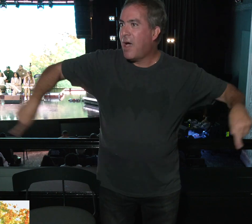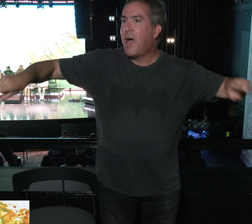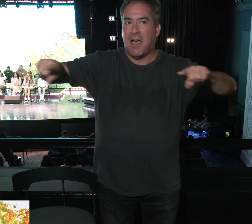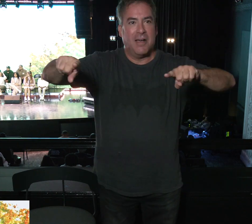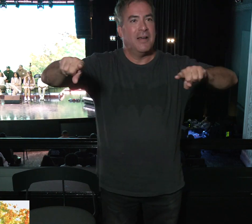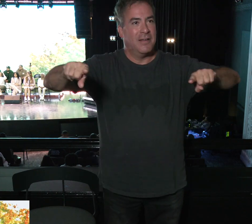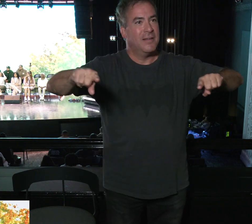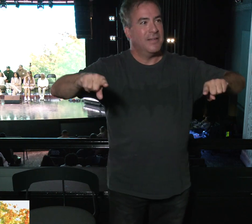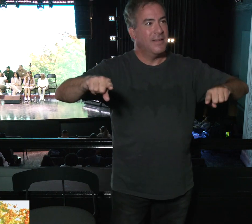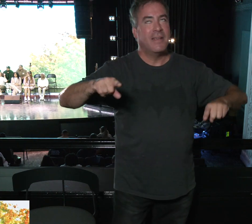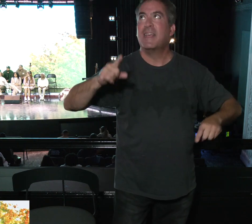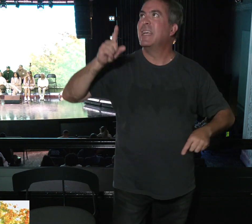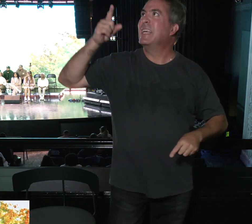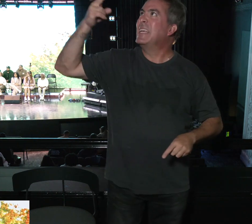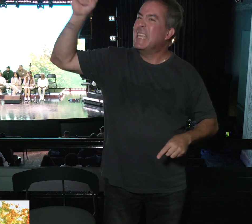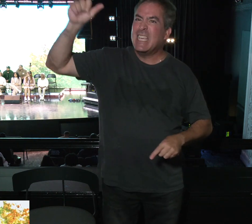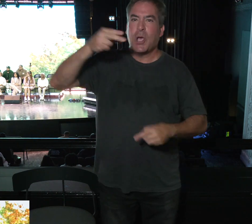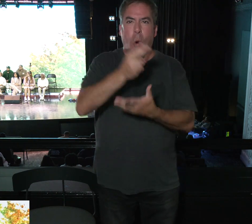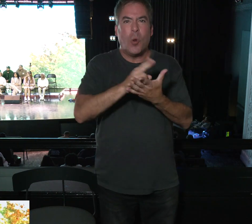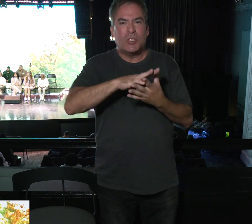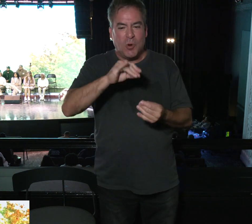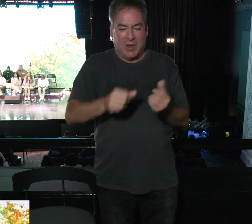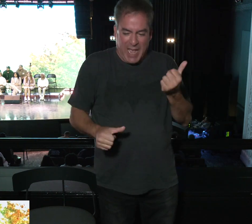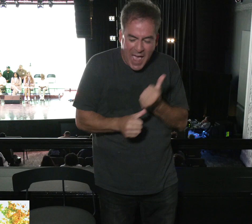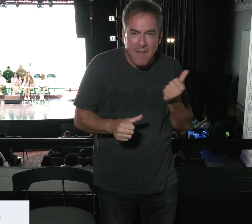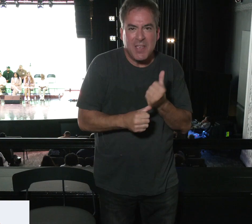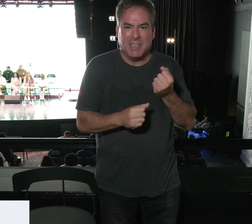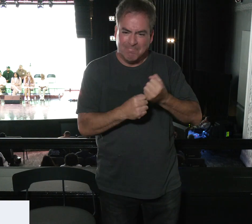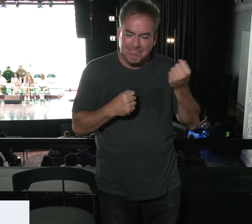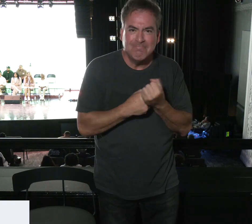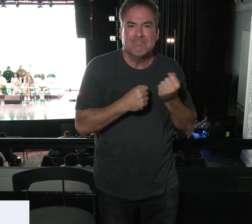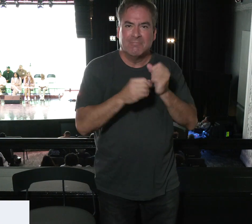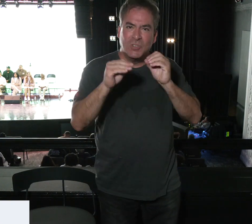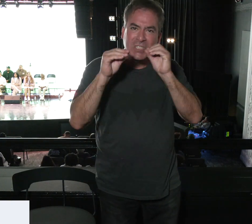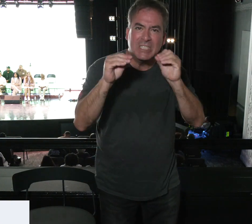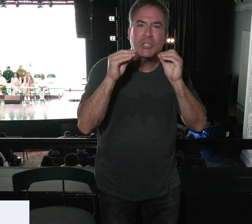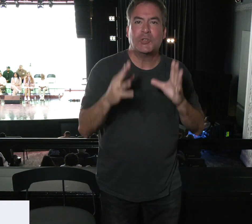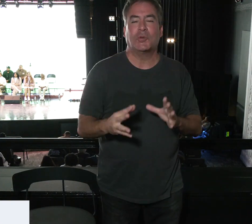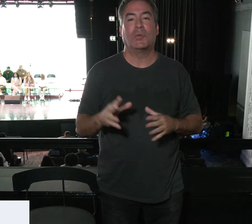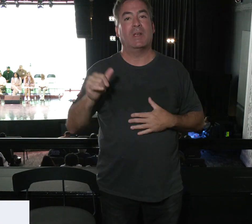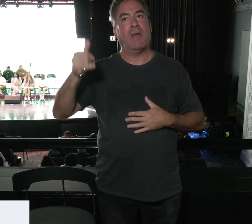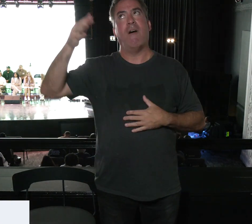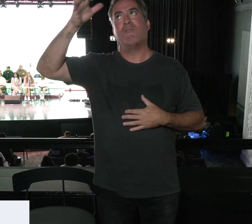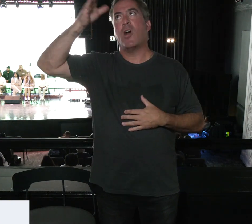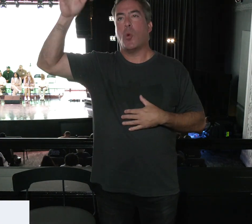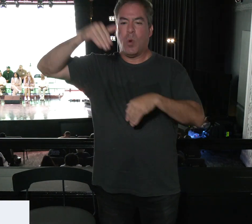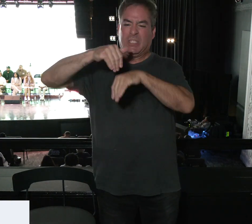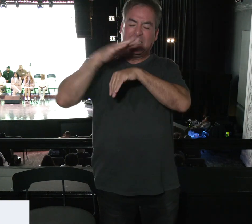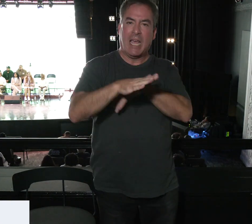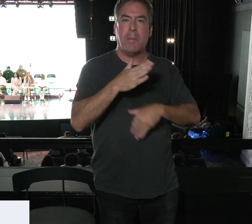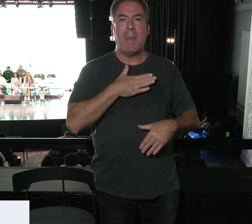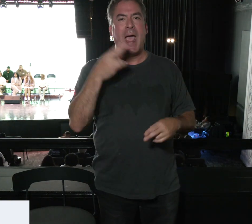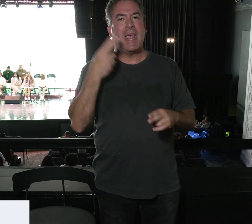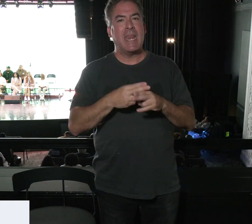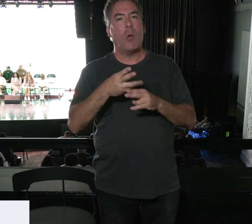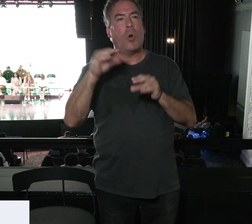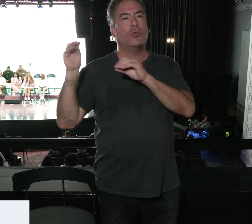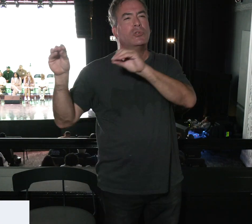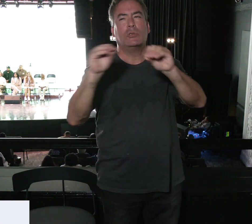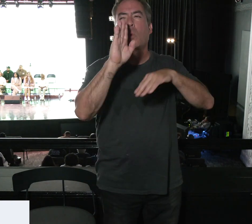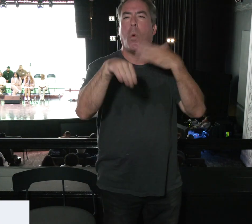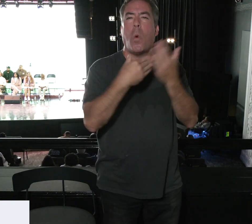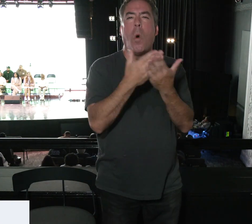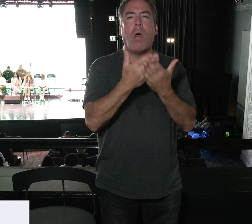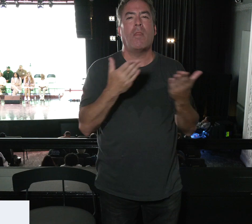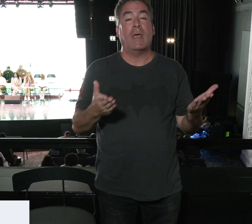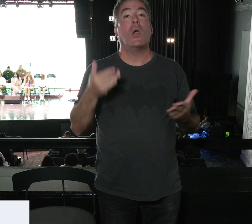advocate. He's our defender. He's our teacher. John 14 says, the advocate, the Holy Spirit, whom the Father will send in my name, will teach you all